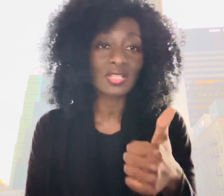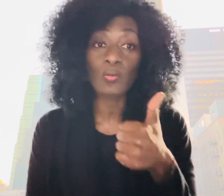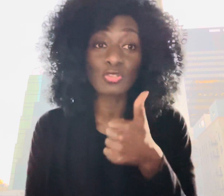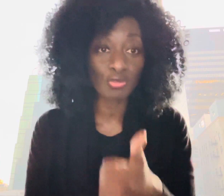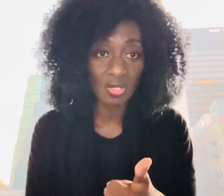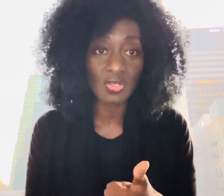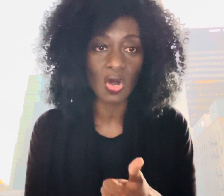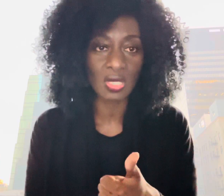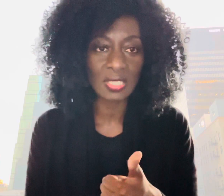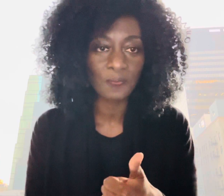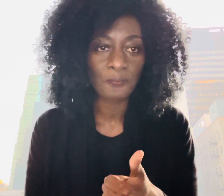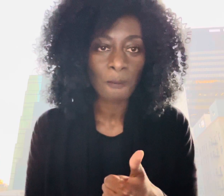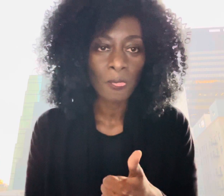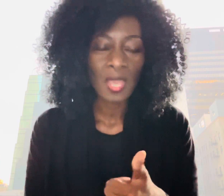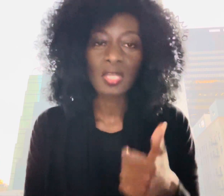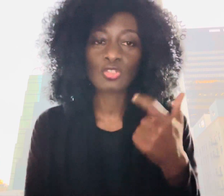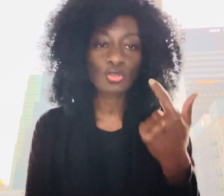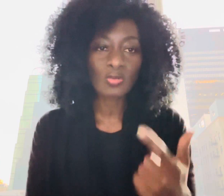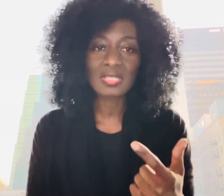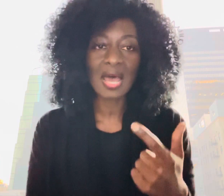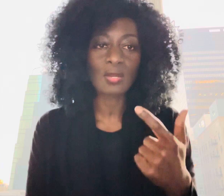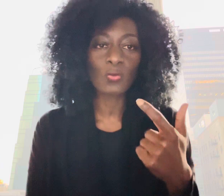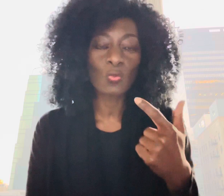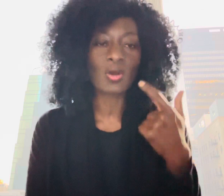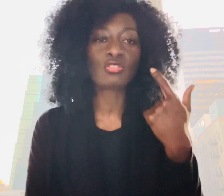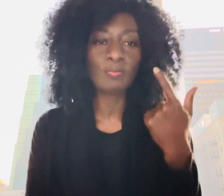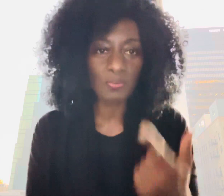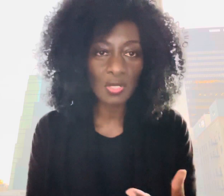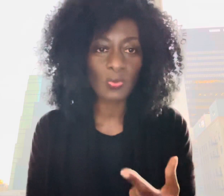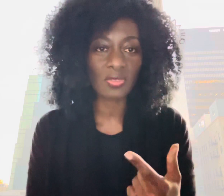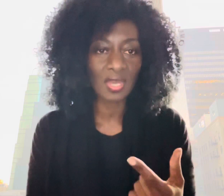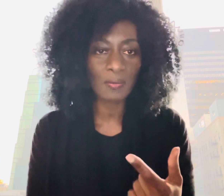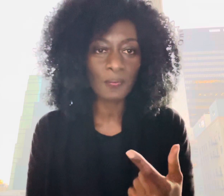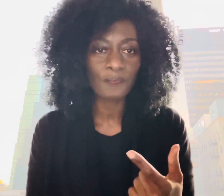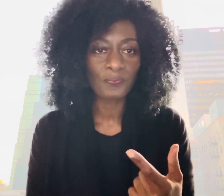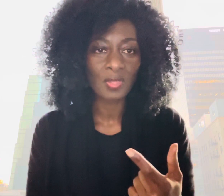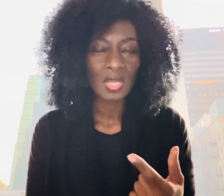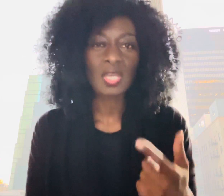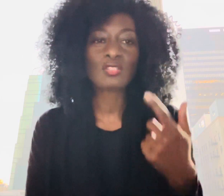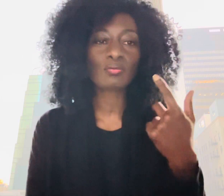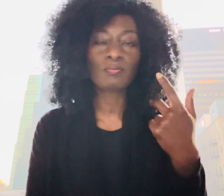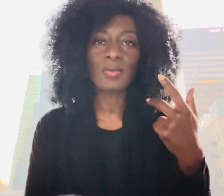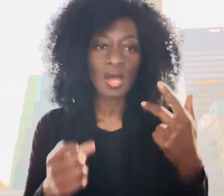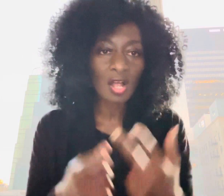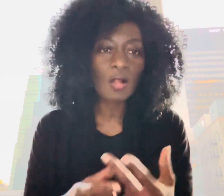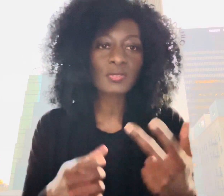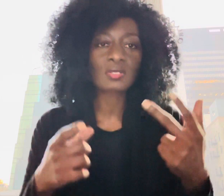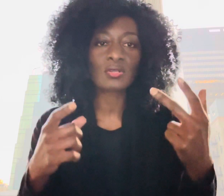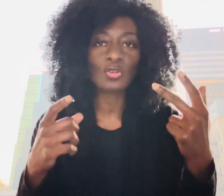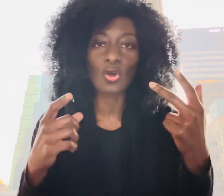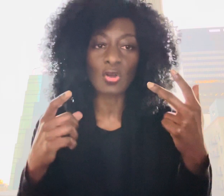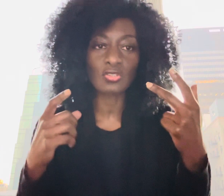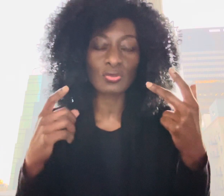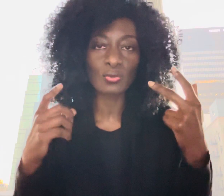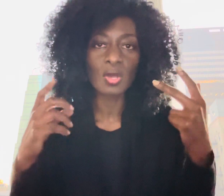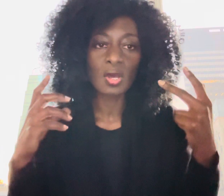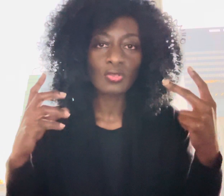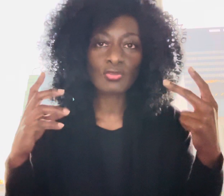that we trust God it shows that we want to be with him it helps you not to to